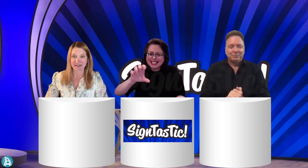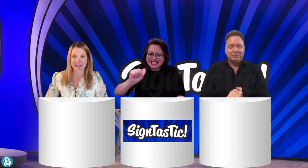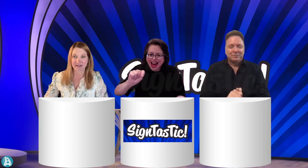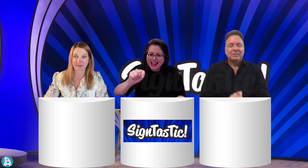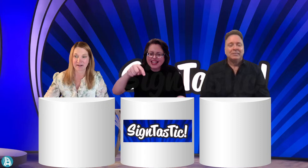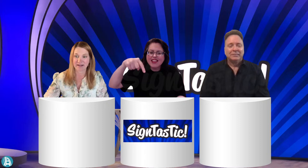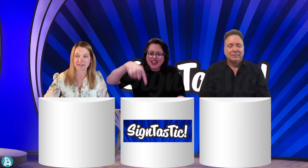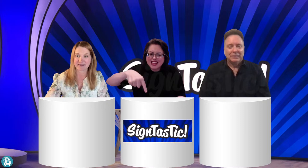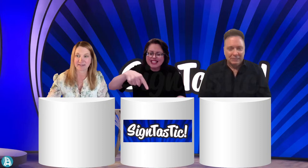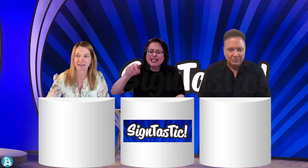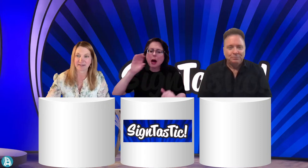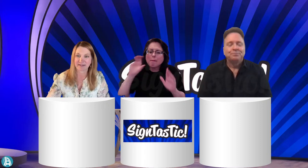Is that correct?